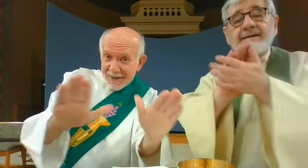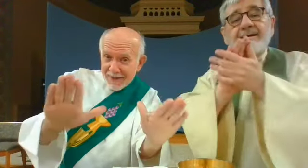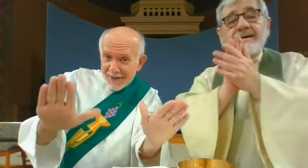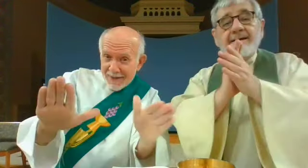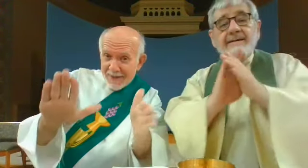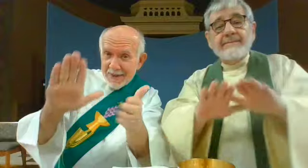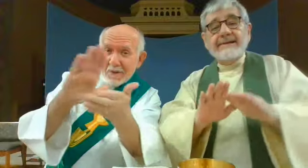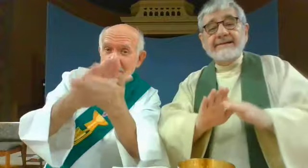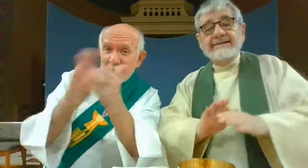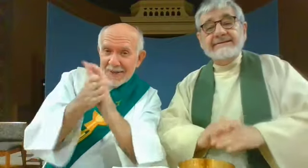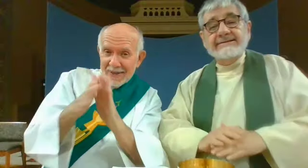Peace.